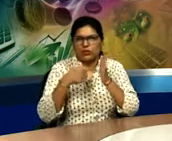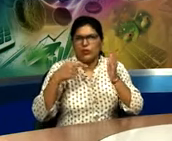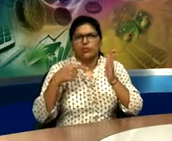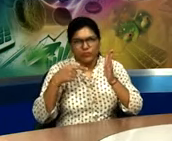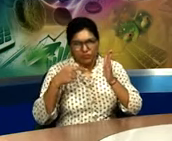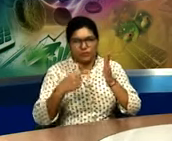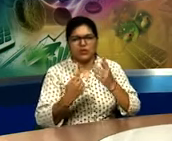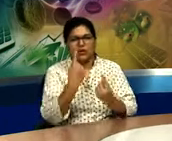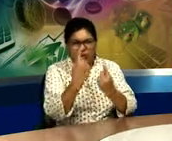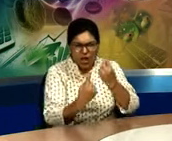Thorny. Thorny.